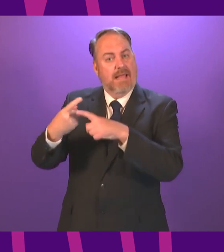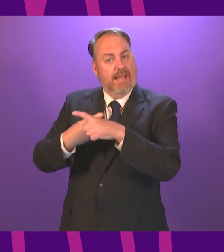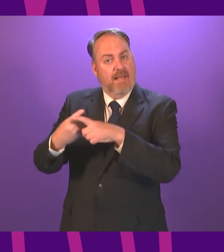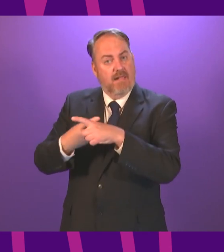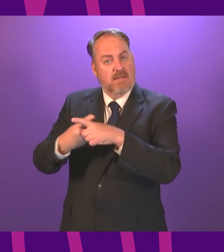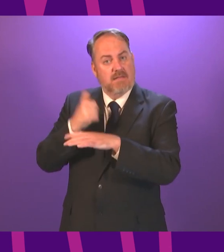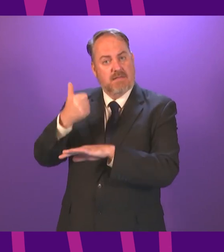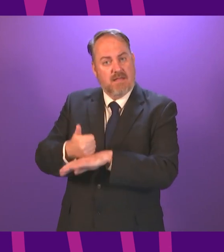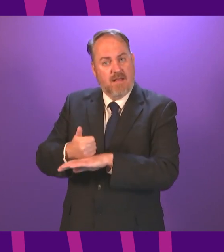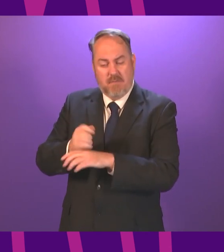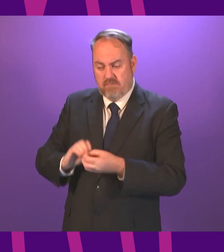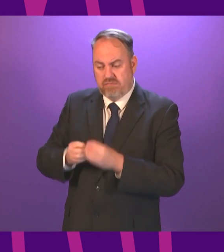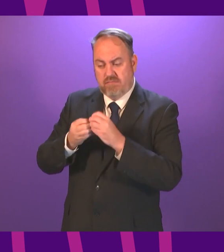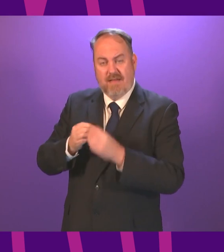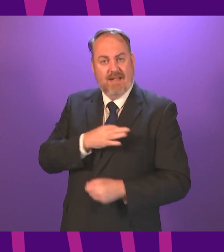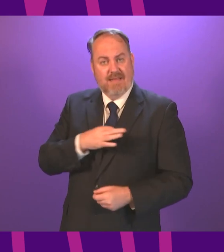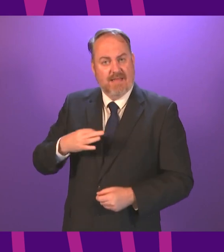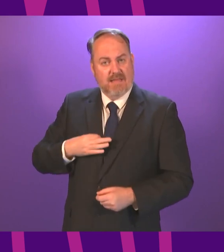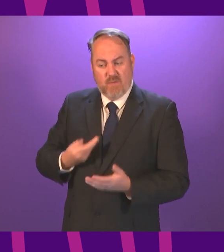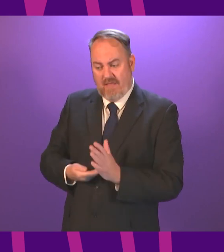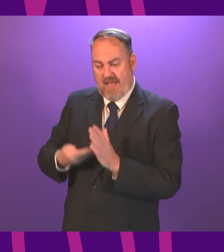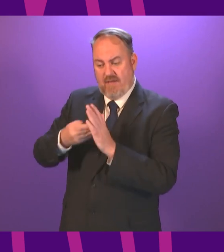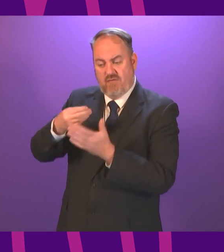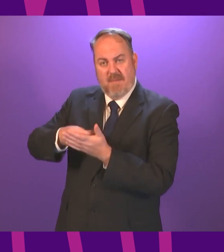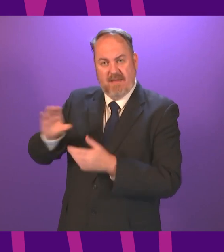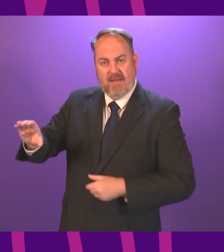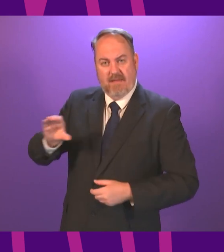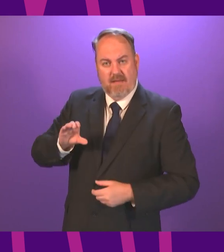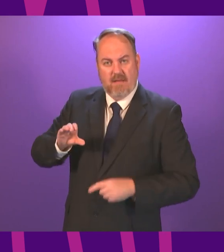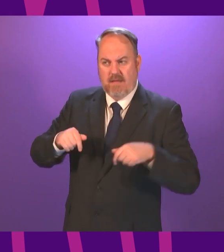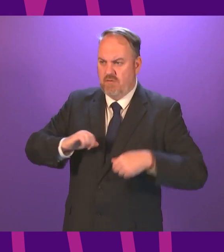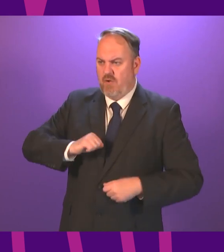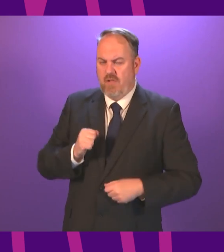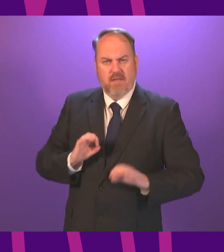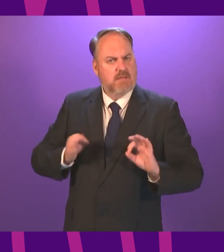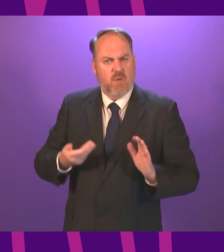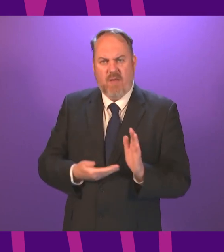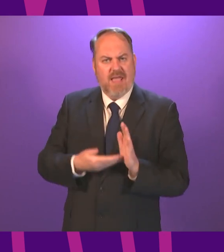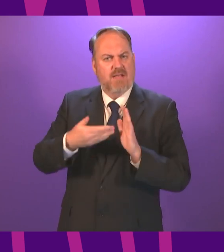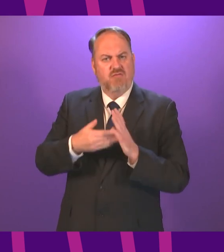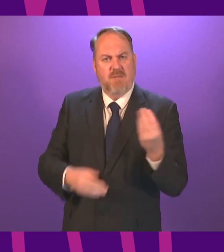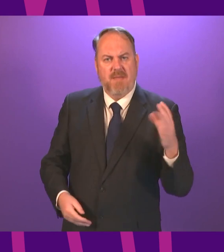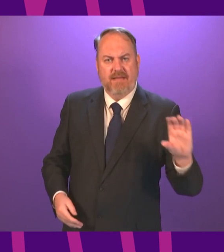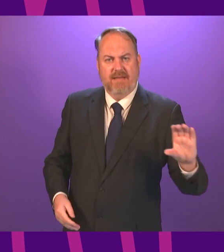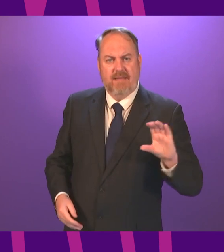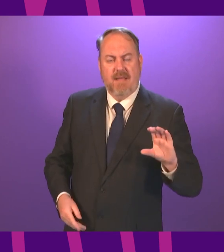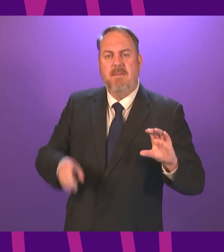set up bespoke clinics with new money we well there is no new money but models exist that work